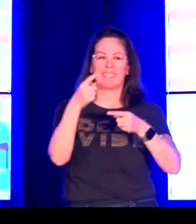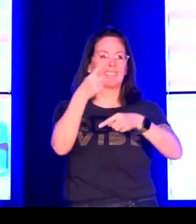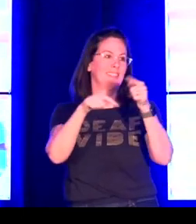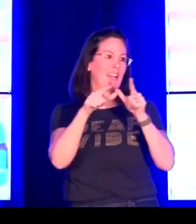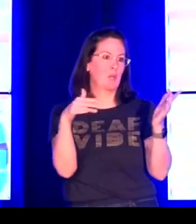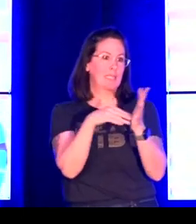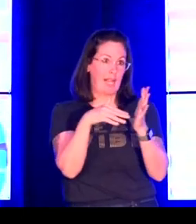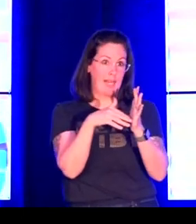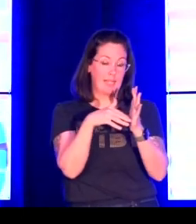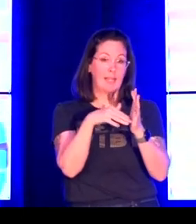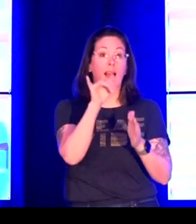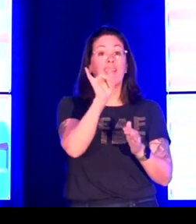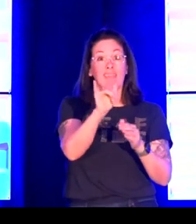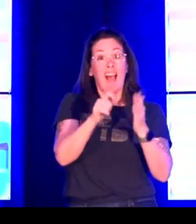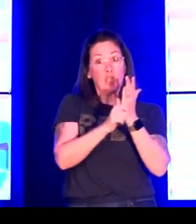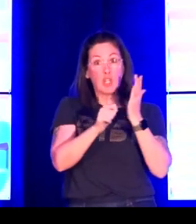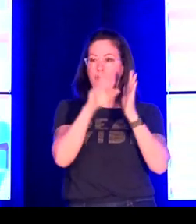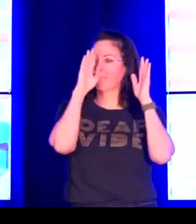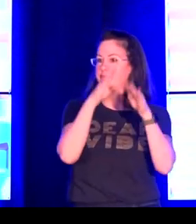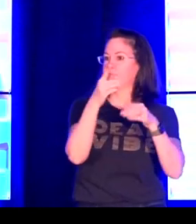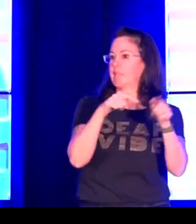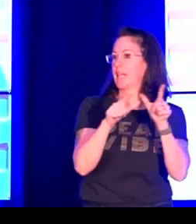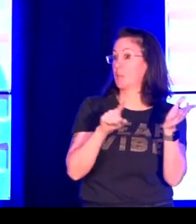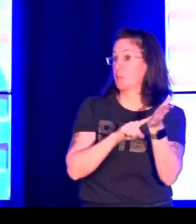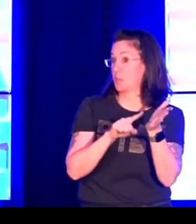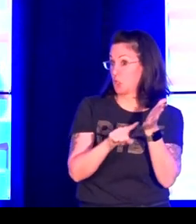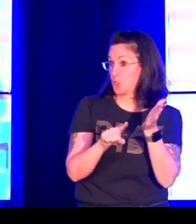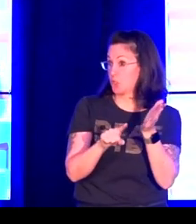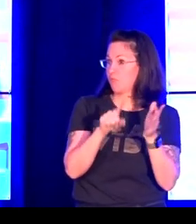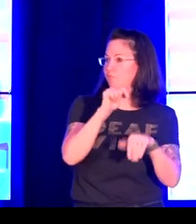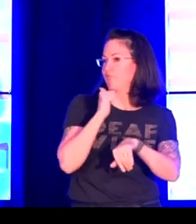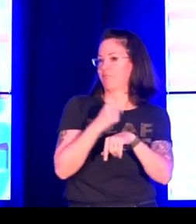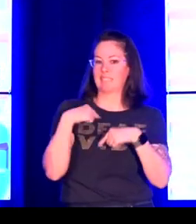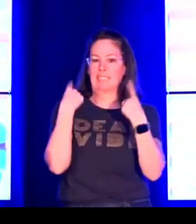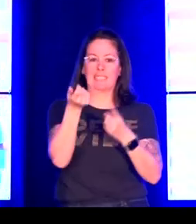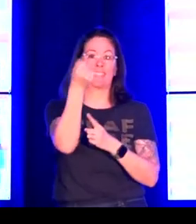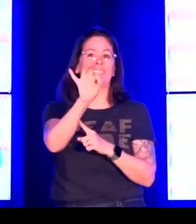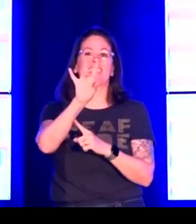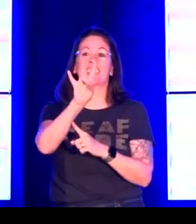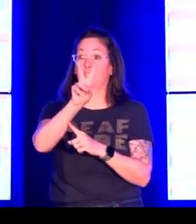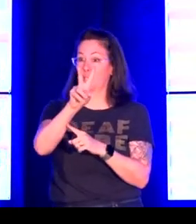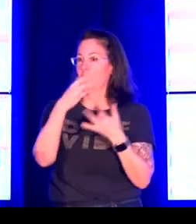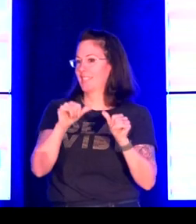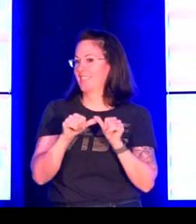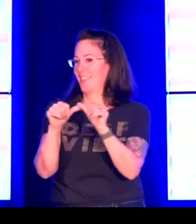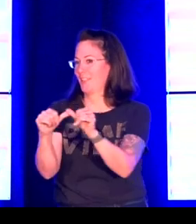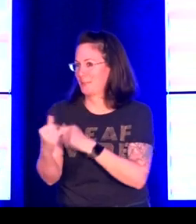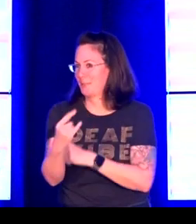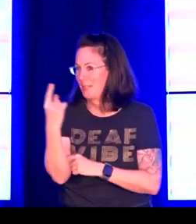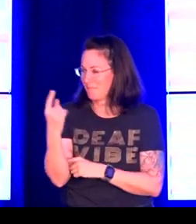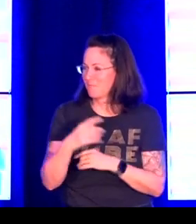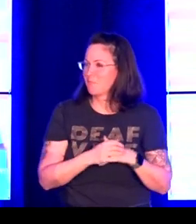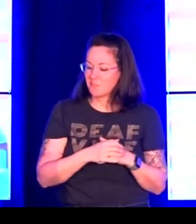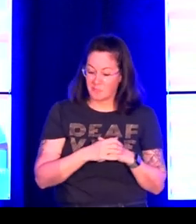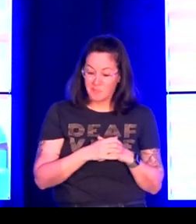I did a retrospective of one specific journal, sign language studies. Which is a journal focused on research on